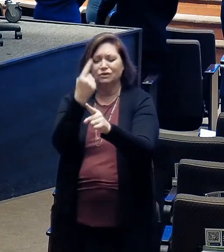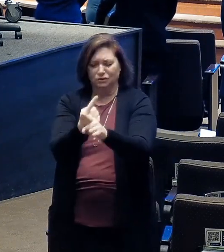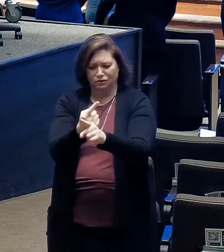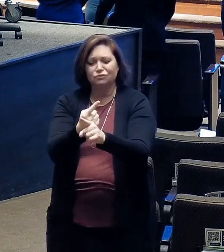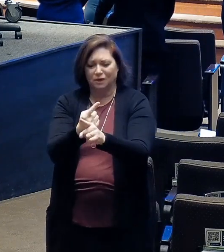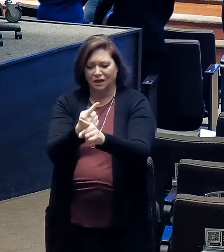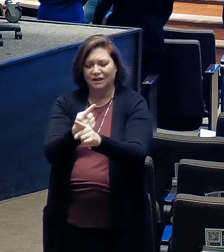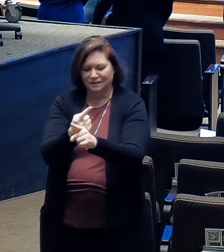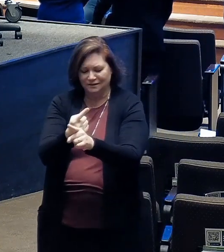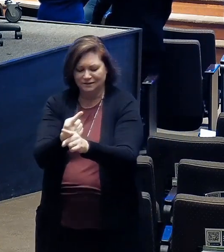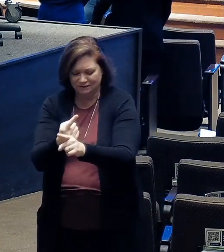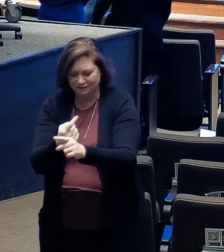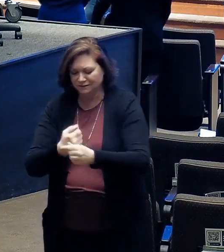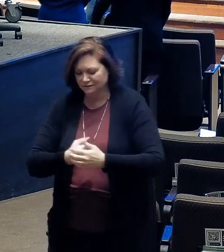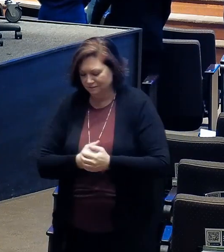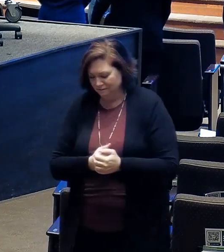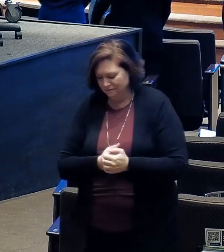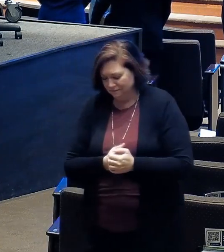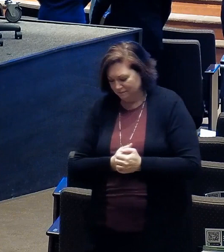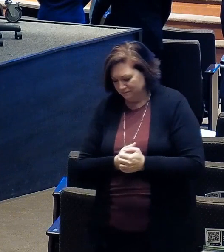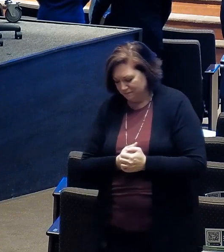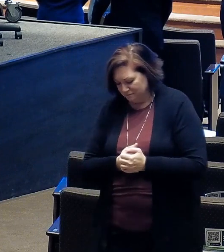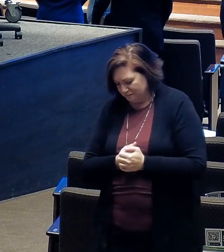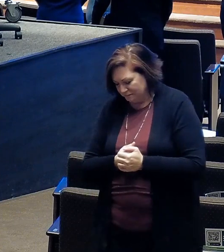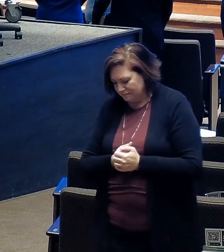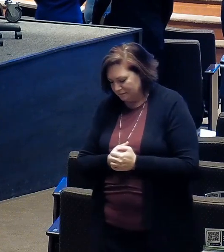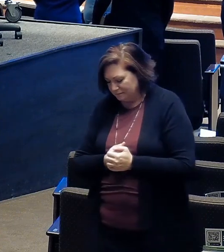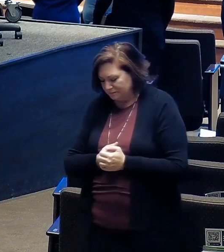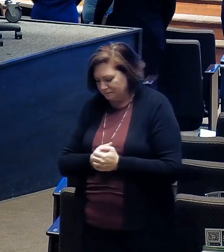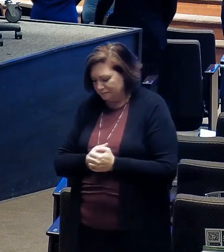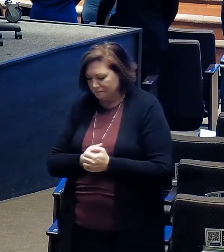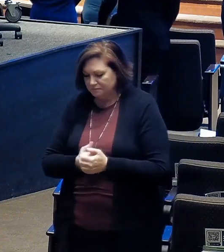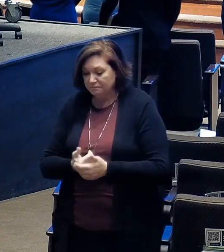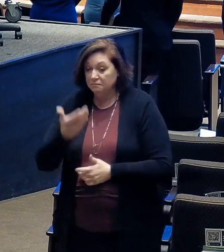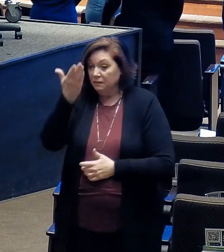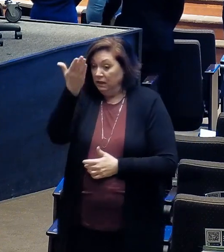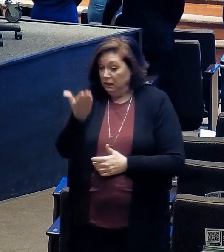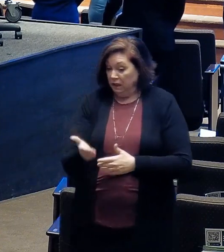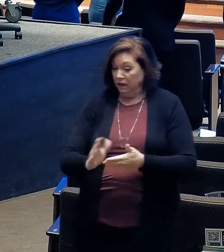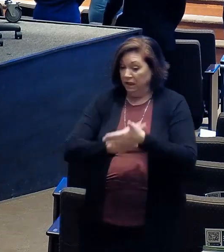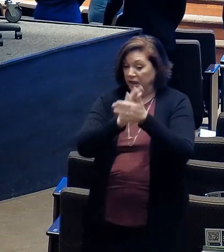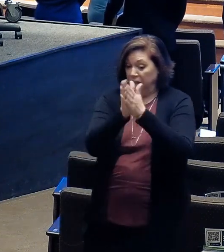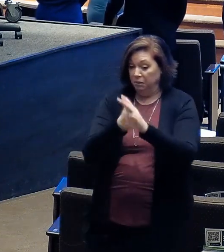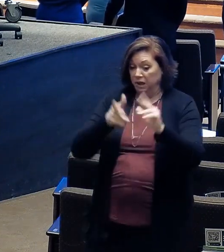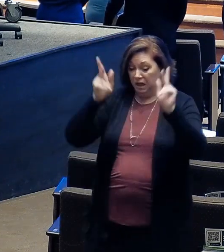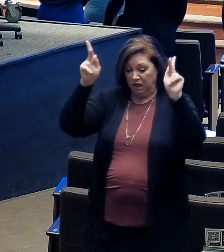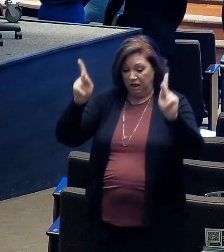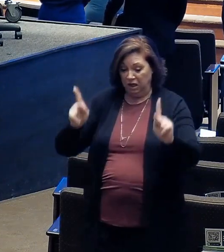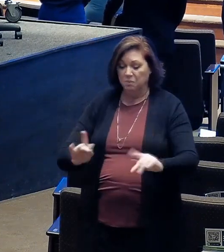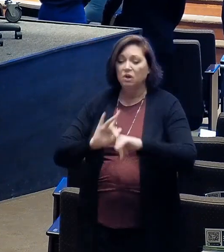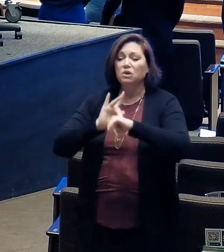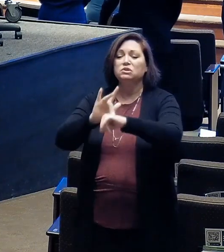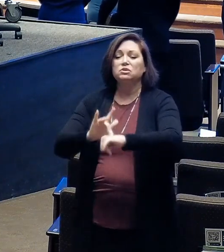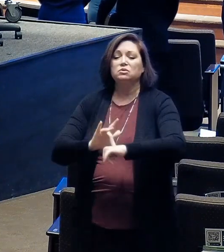is he. The Word became flesh and the light shined upon